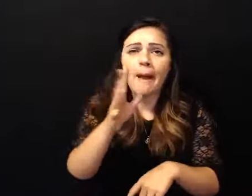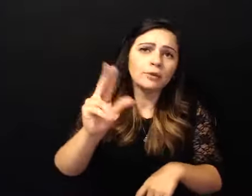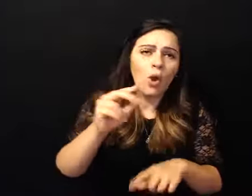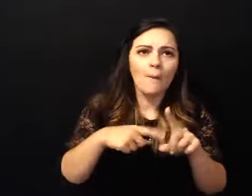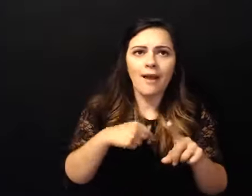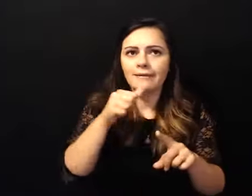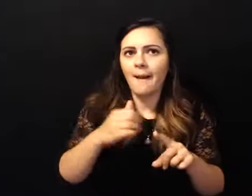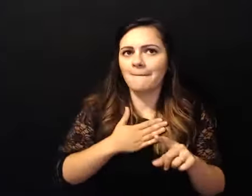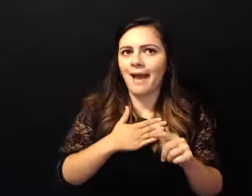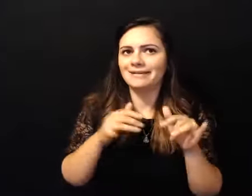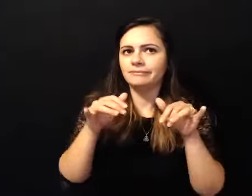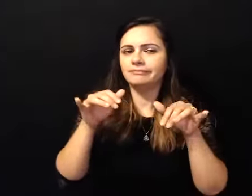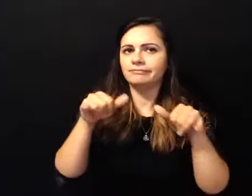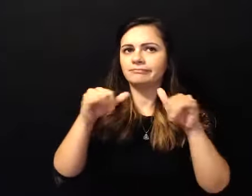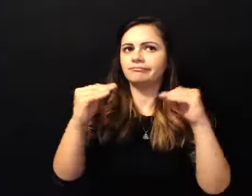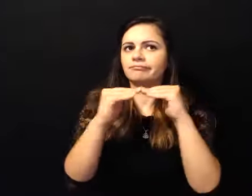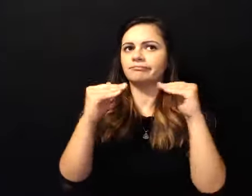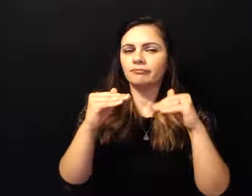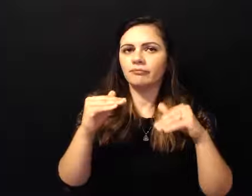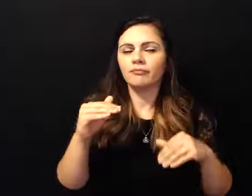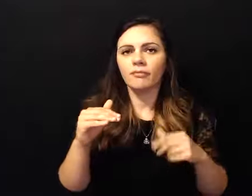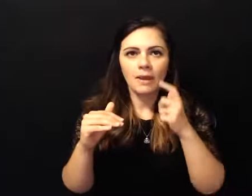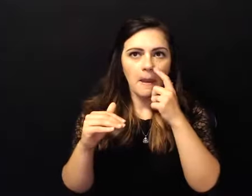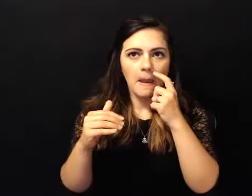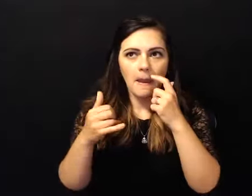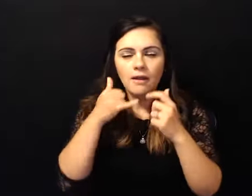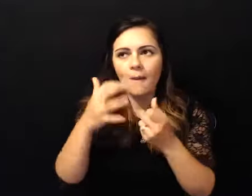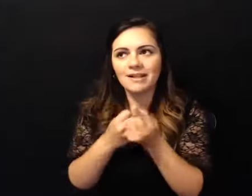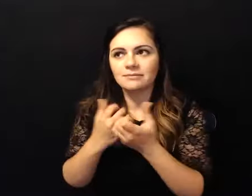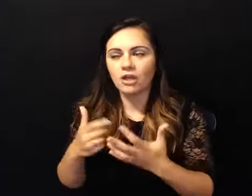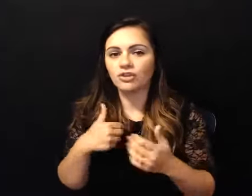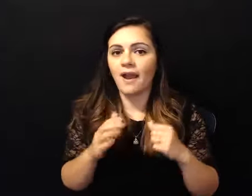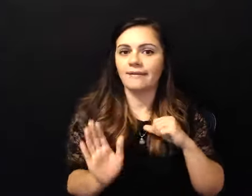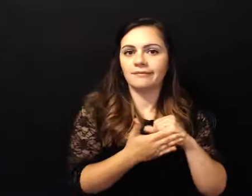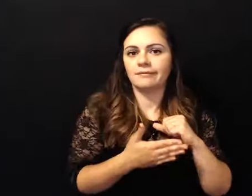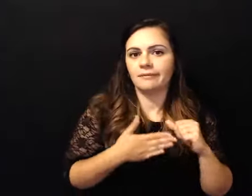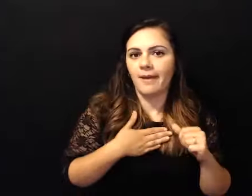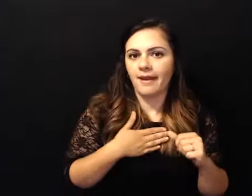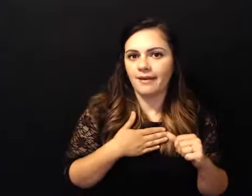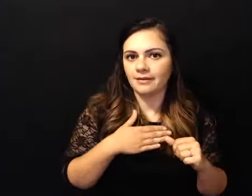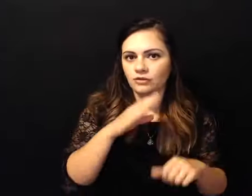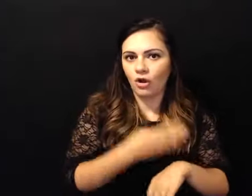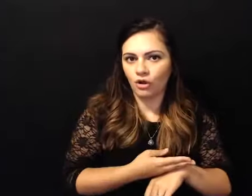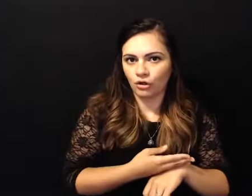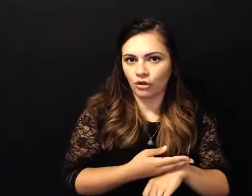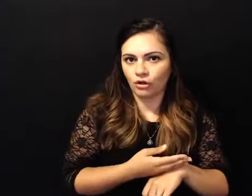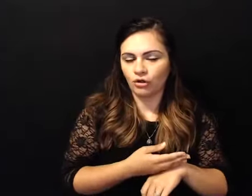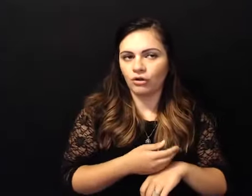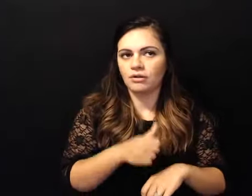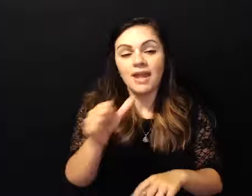bed uh and i had spanked her and i had spanked her out of anger and uh not out of discipline or anything like that and it didn't make me feel any better and it didn't make her